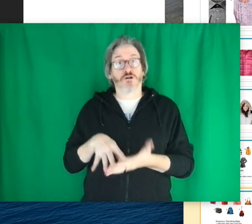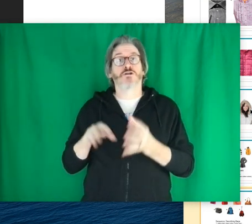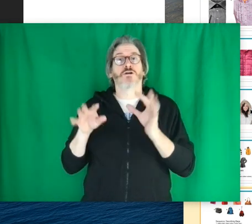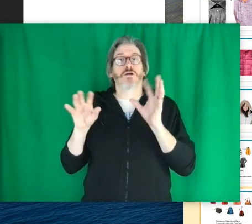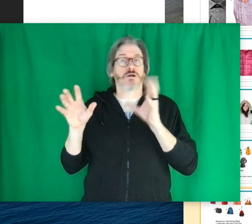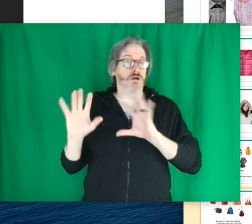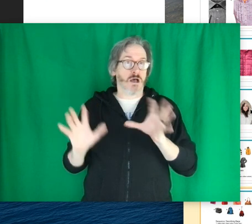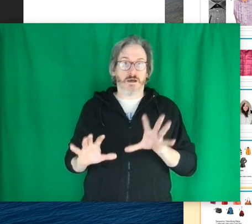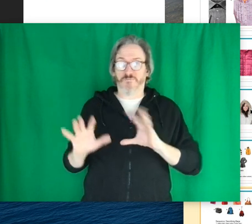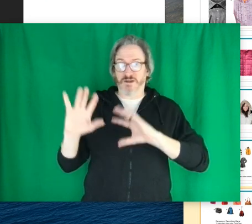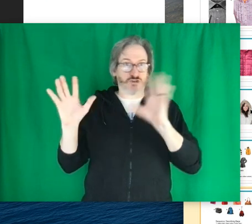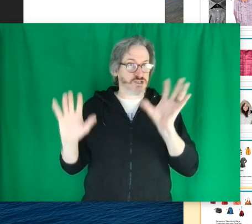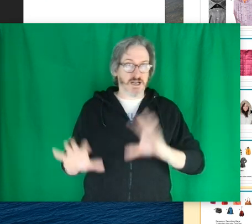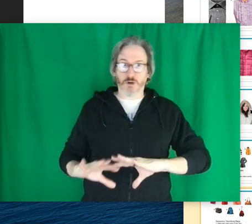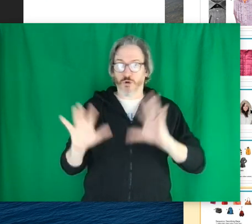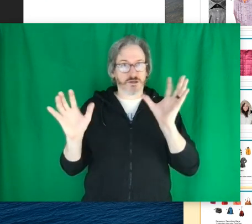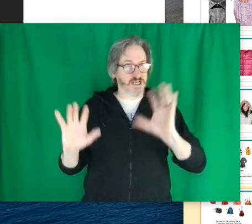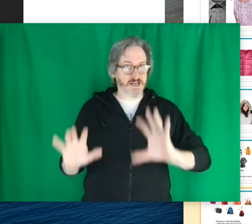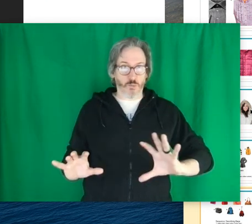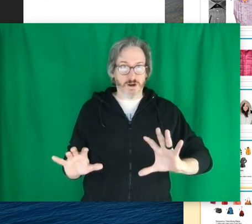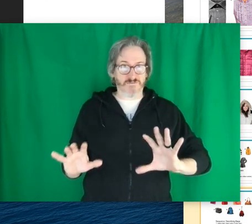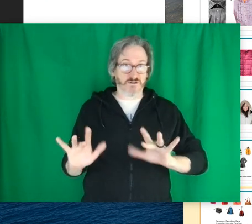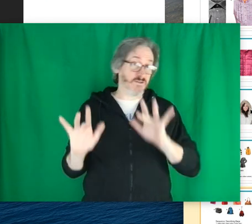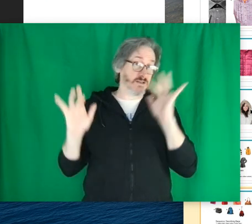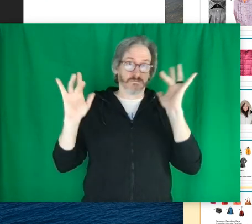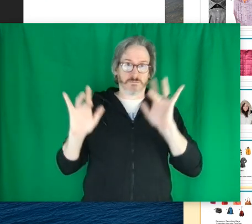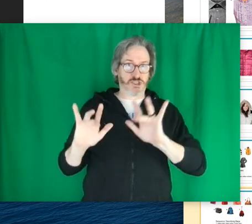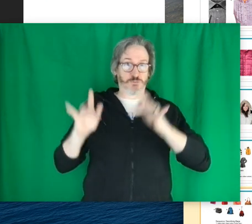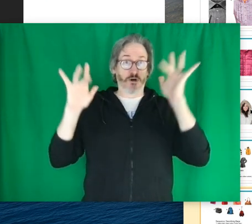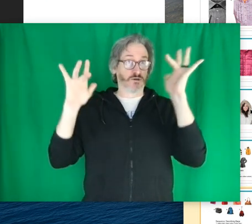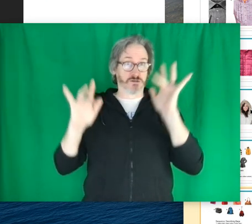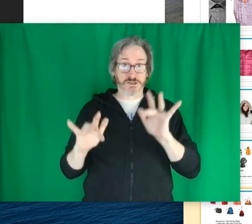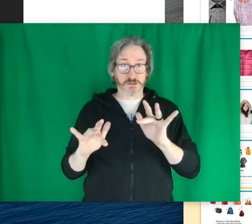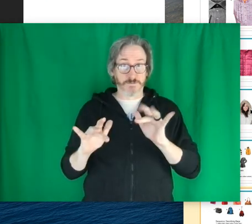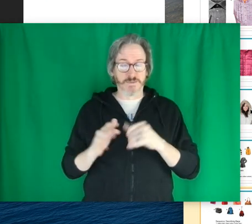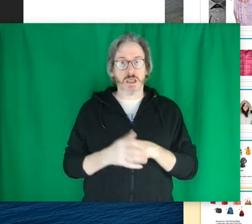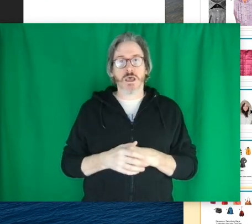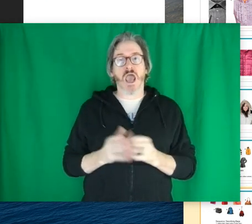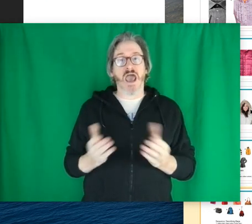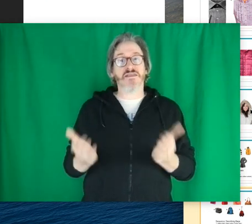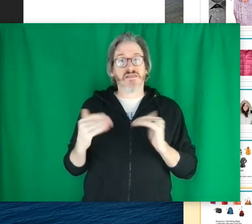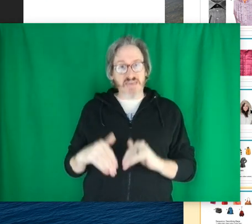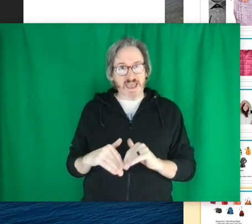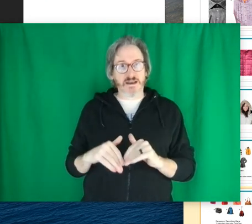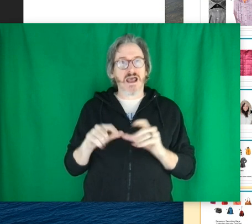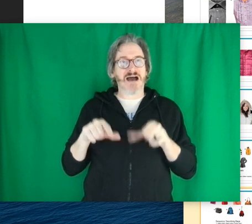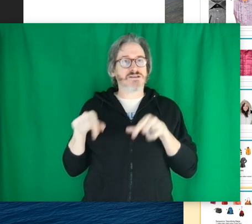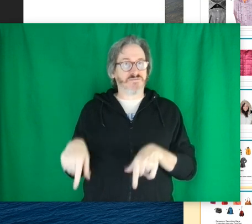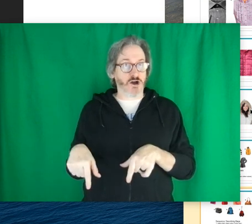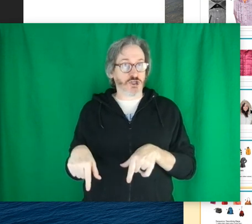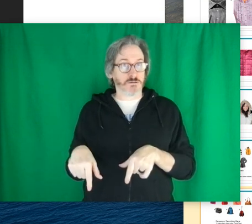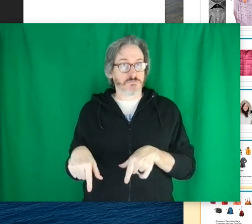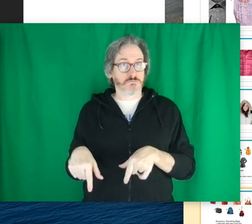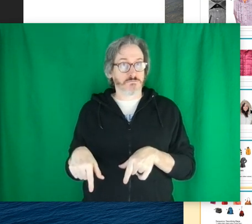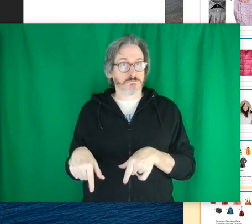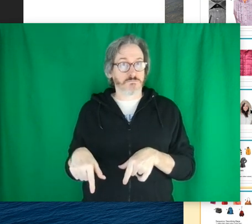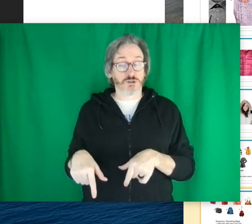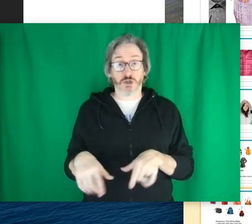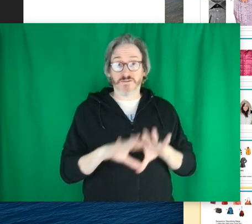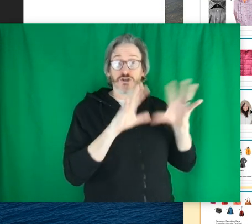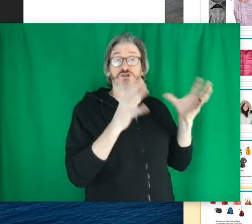pattern, pictures on it, words on it, whatever if it sparkles. Then how does it function?